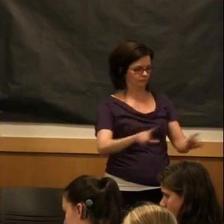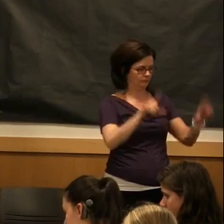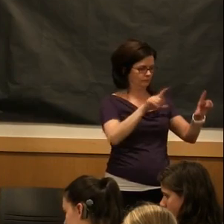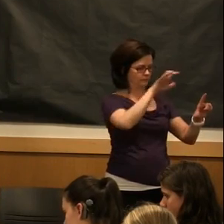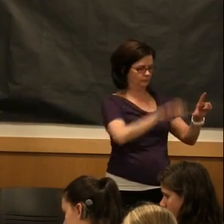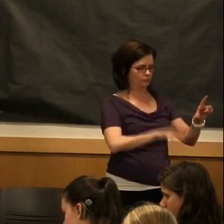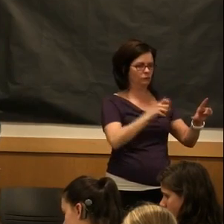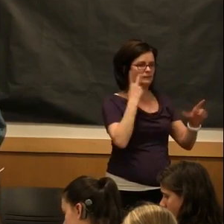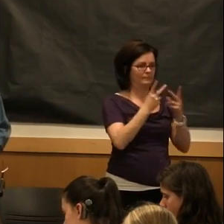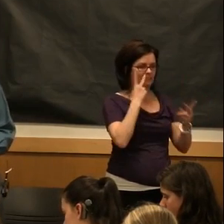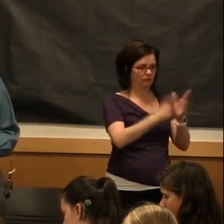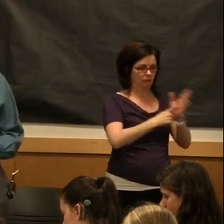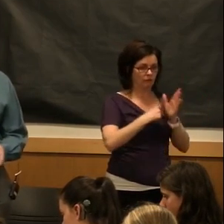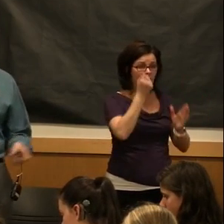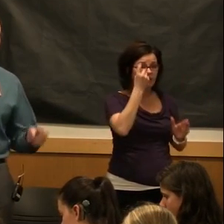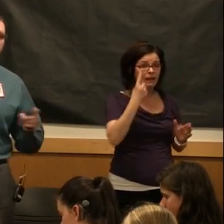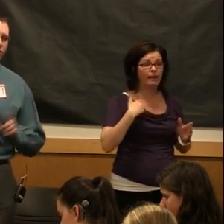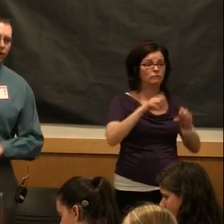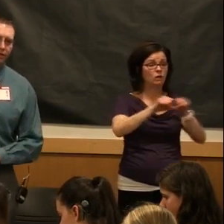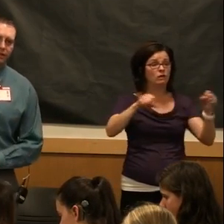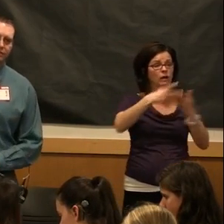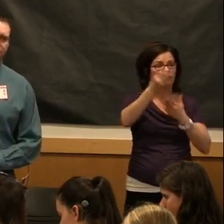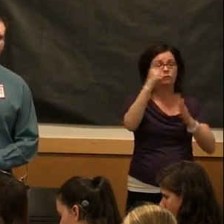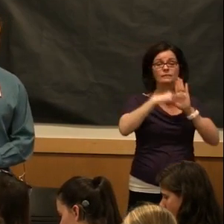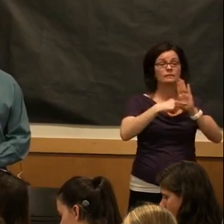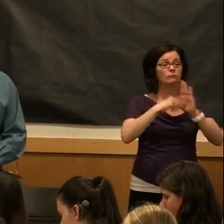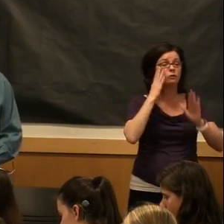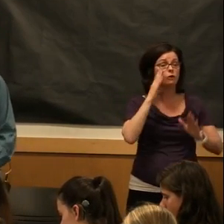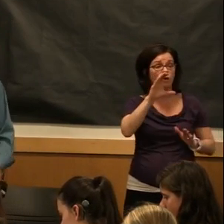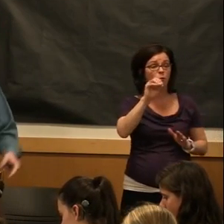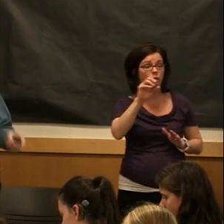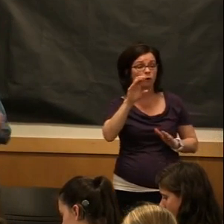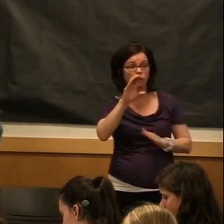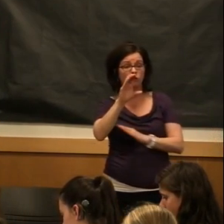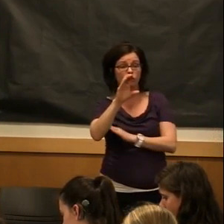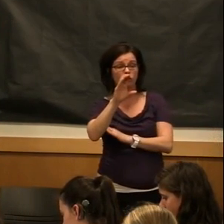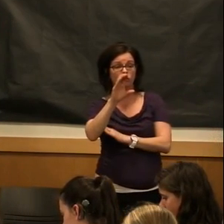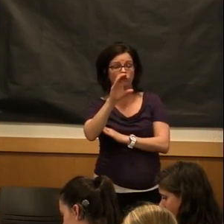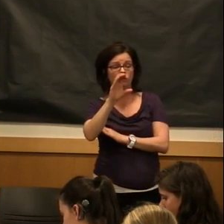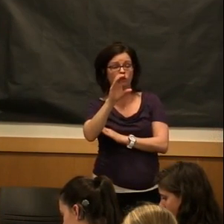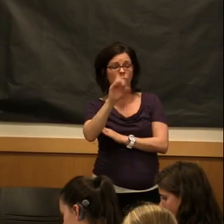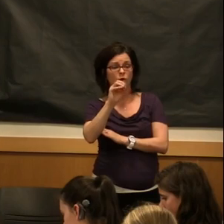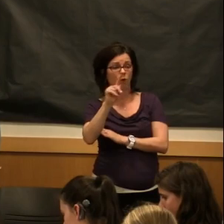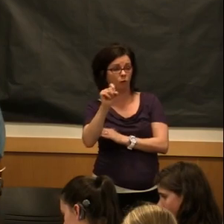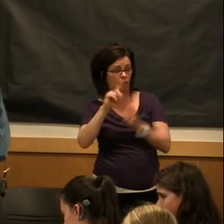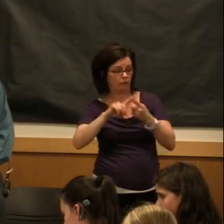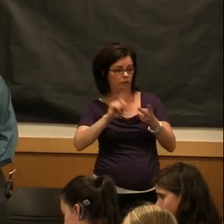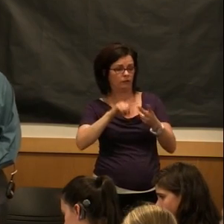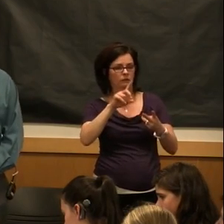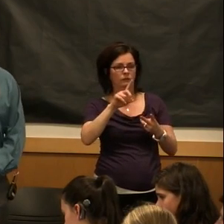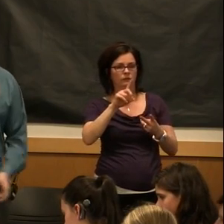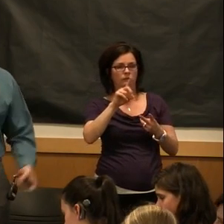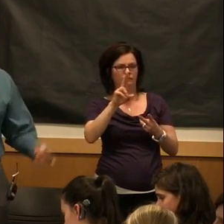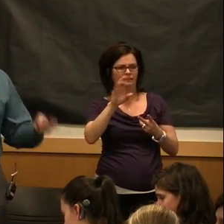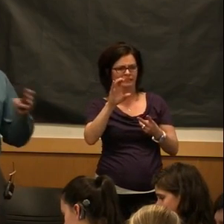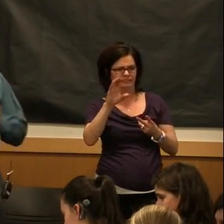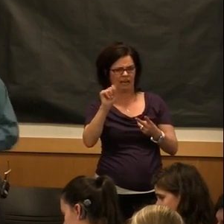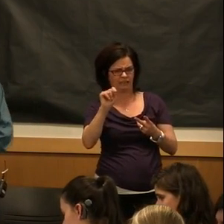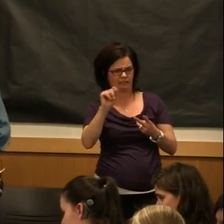in mind there are scholarships out there for everybody. Coca-Cola gives scholarships out to students. Duct Tape gives scholarships out to students.